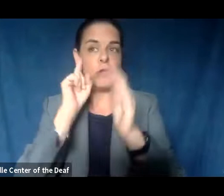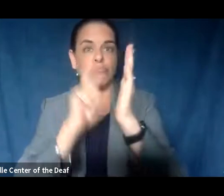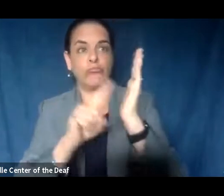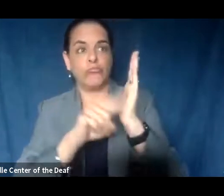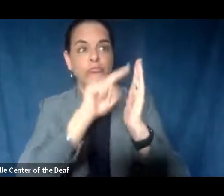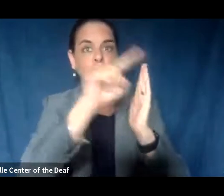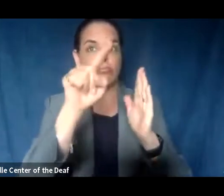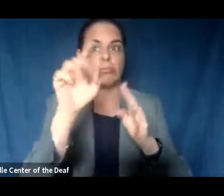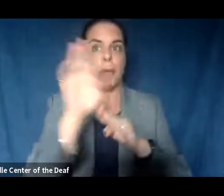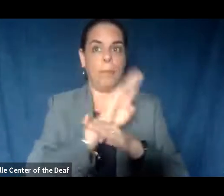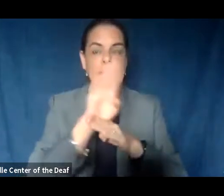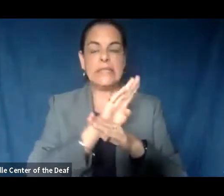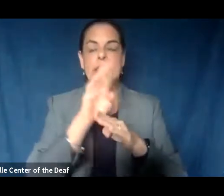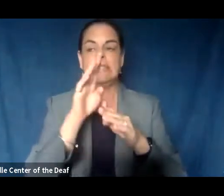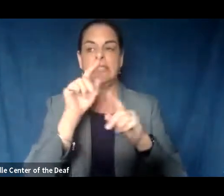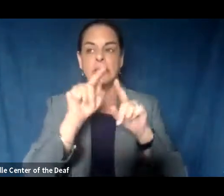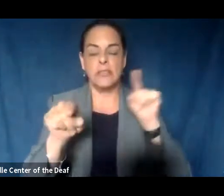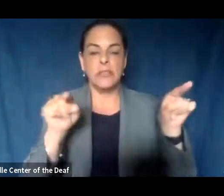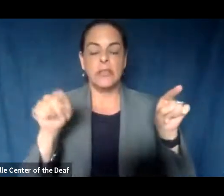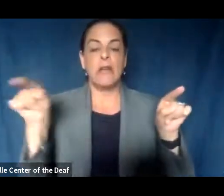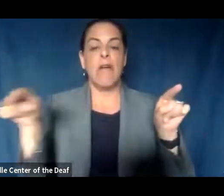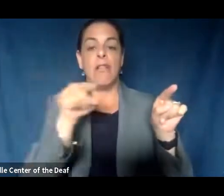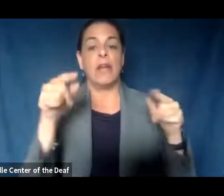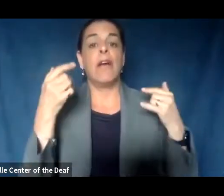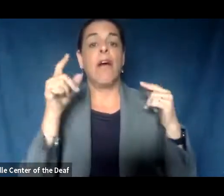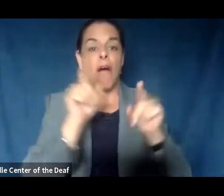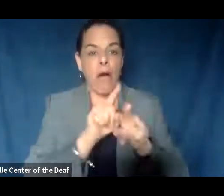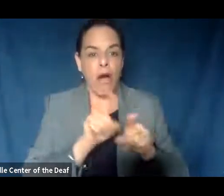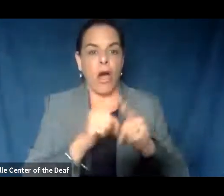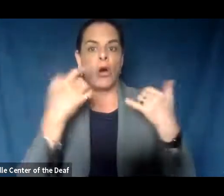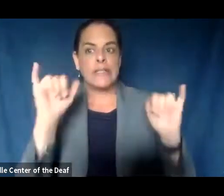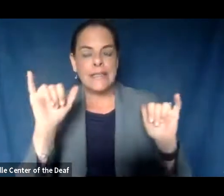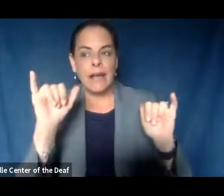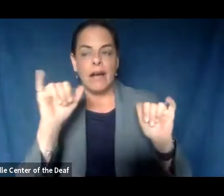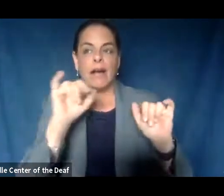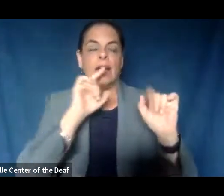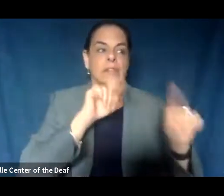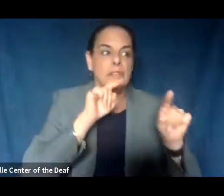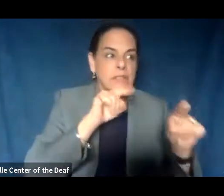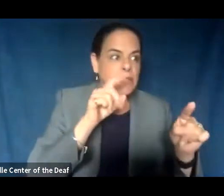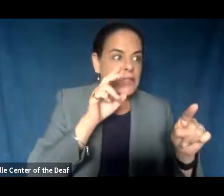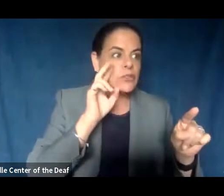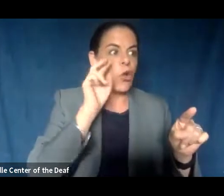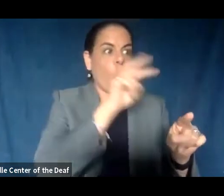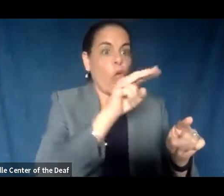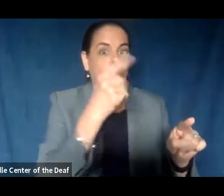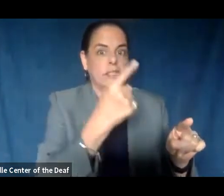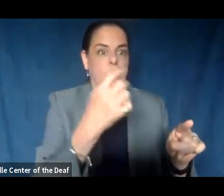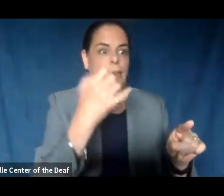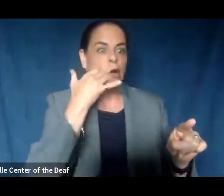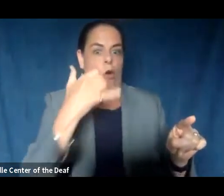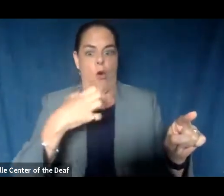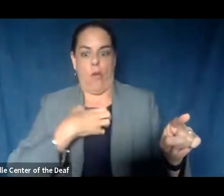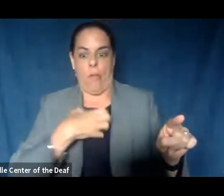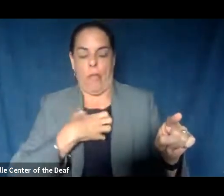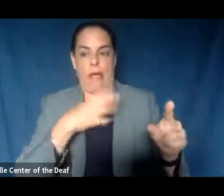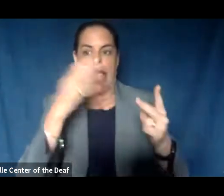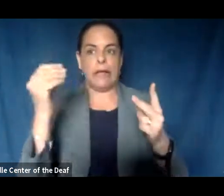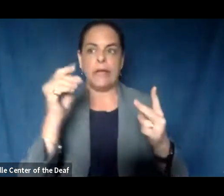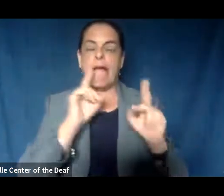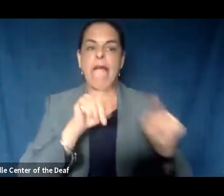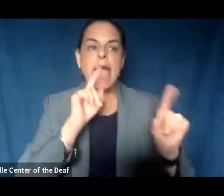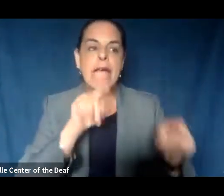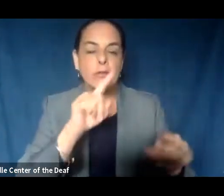by KCHD, are also still following up on complaints and providing education to businesses regarding reopening guidance